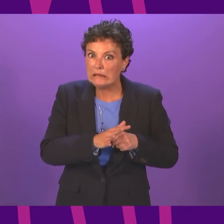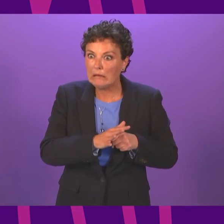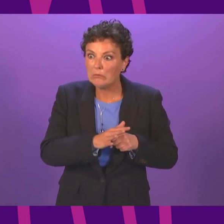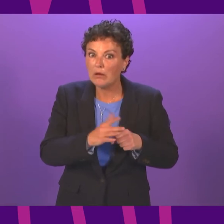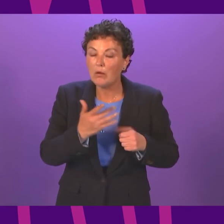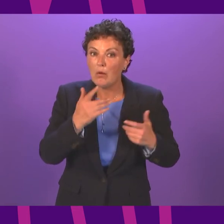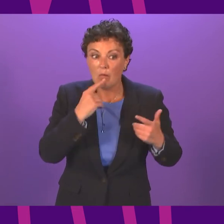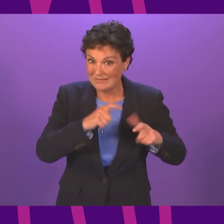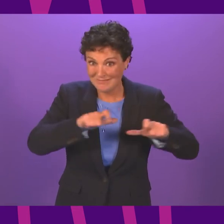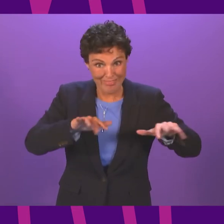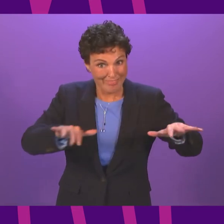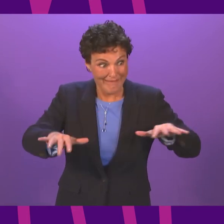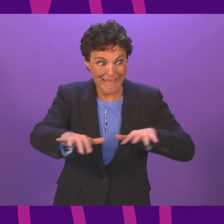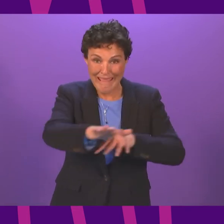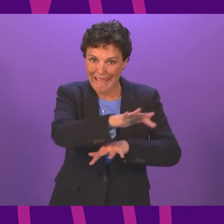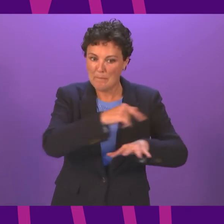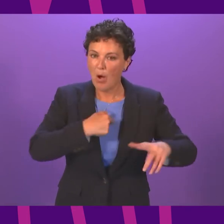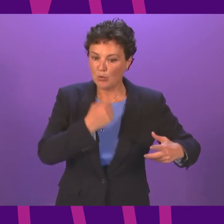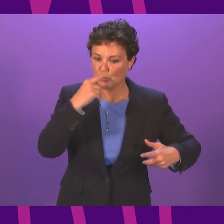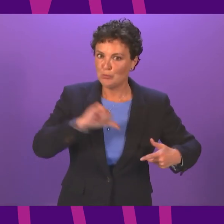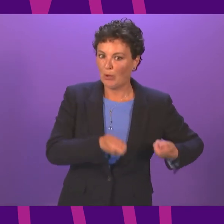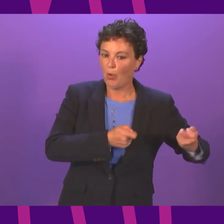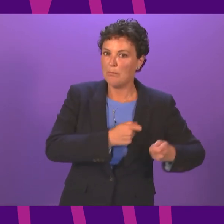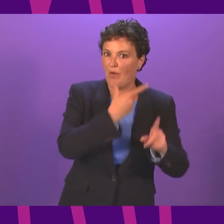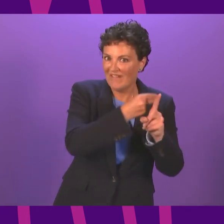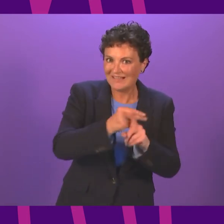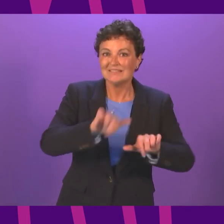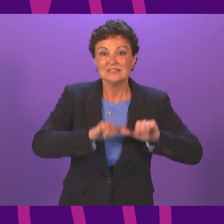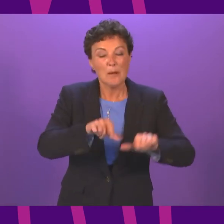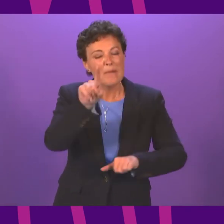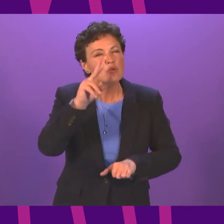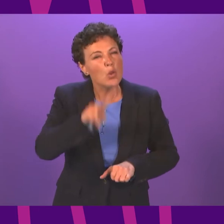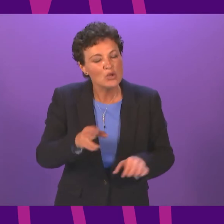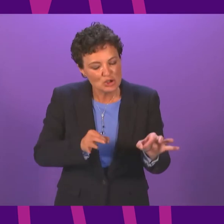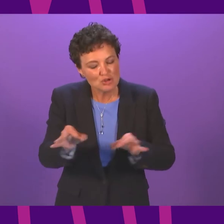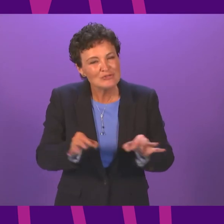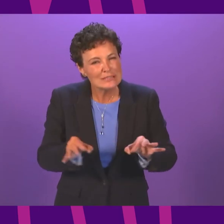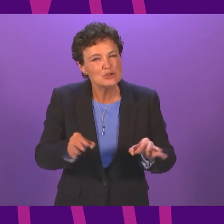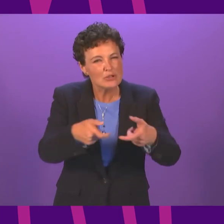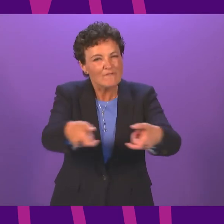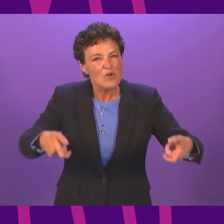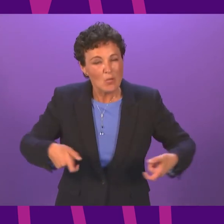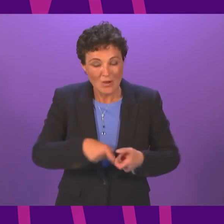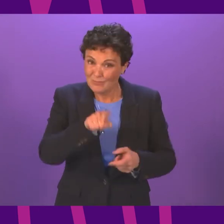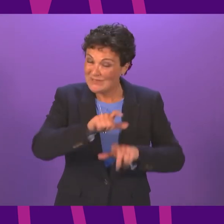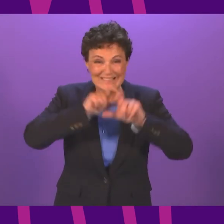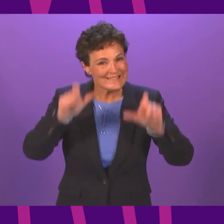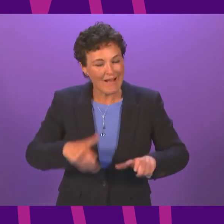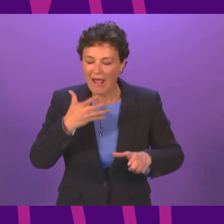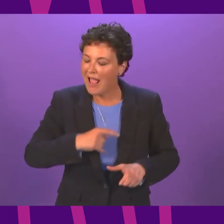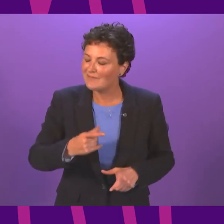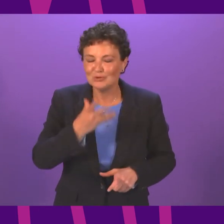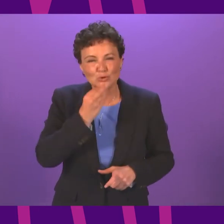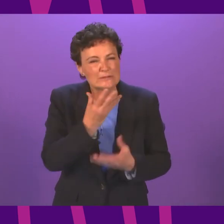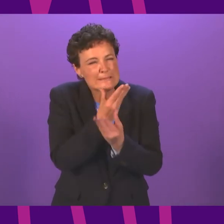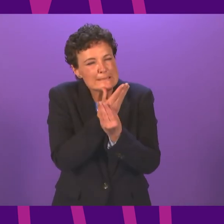over at this stage. As our Strategic Framework Update paper sets out, basic mitigations will still be required as we move